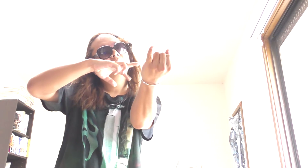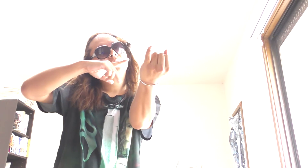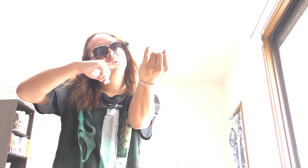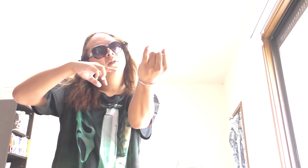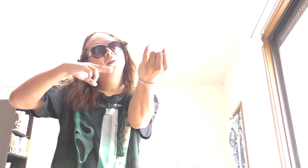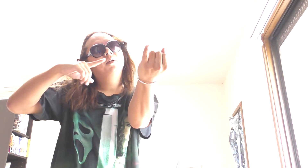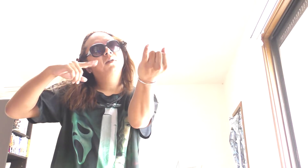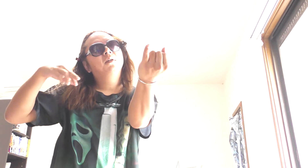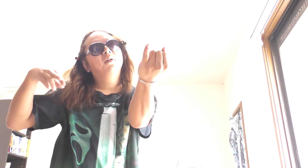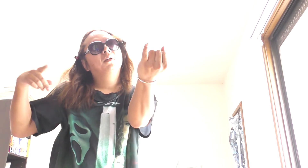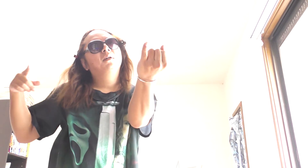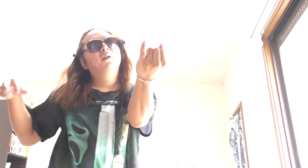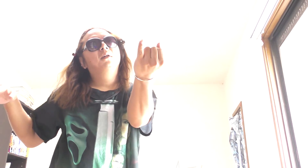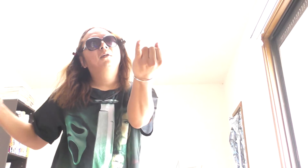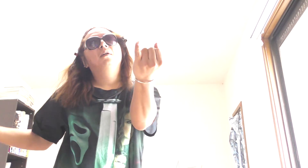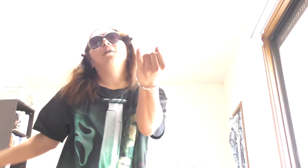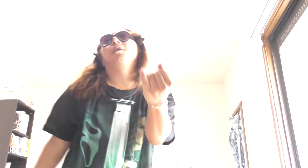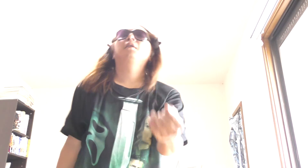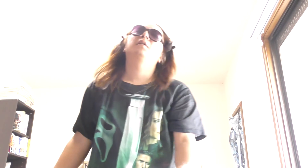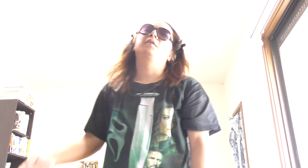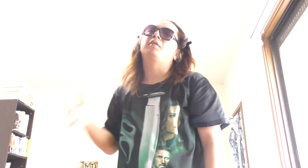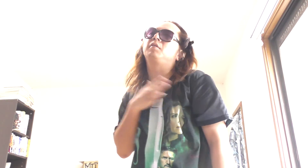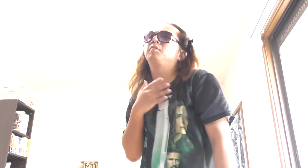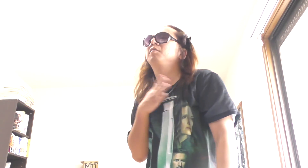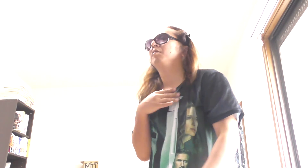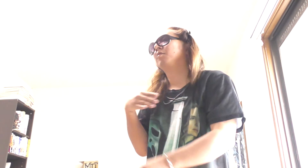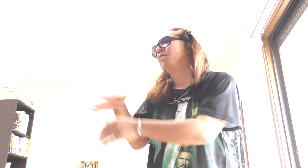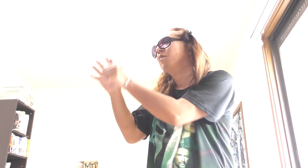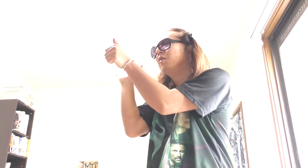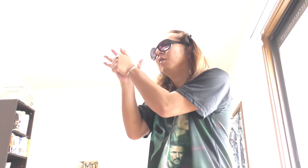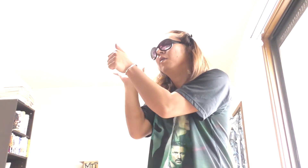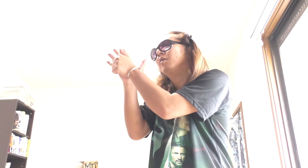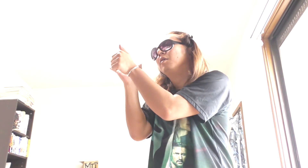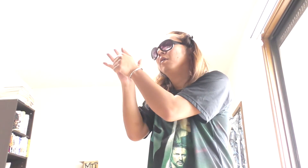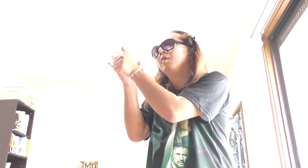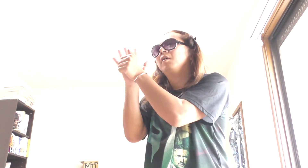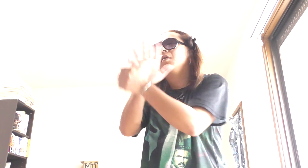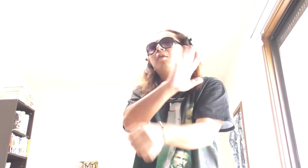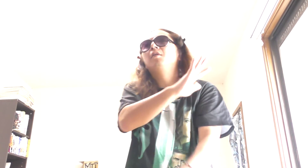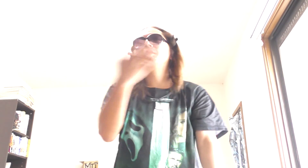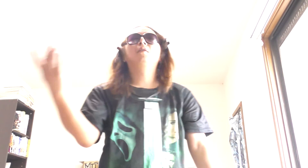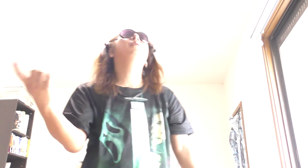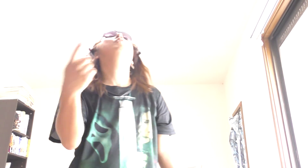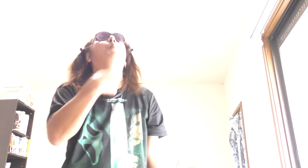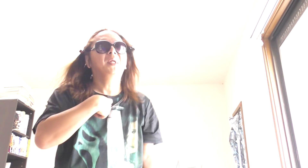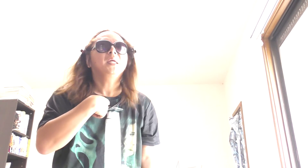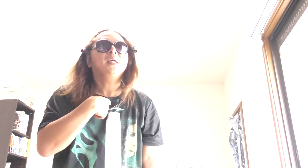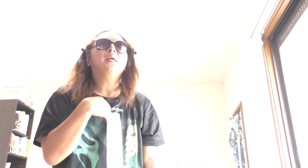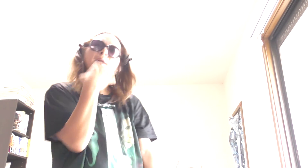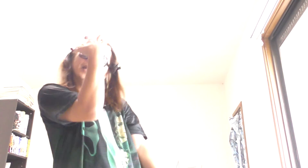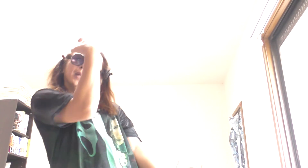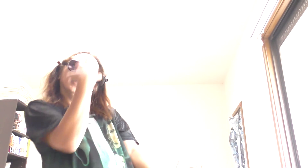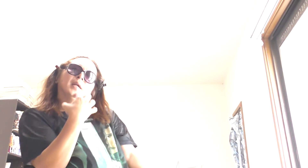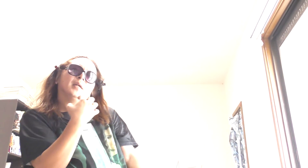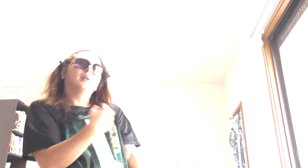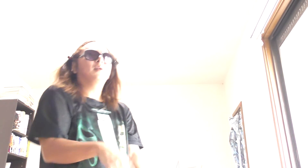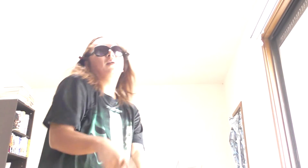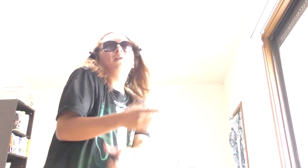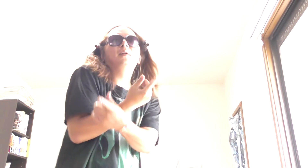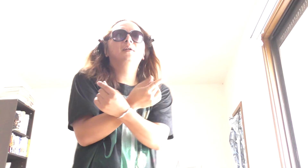your soul of eyes. My God, I thought you were someone to lie under me. I guess I was a